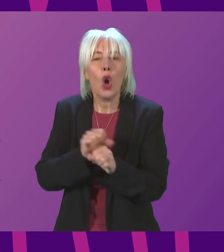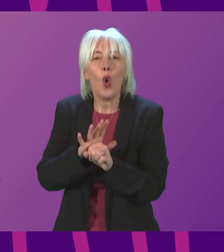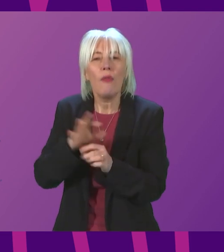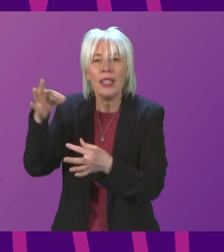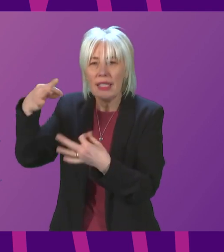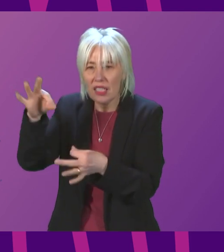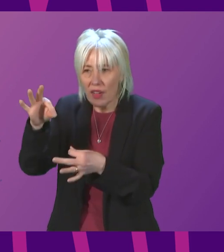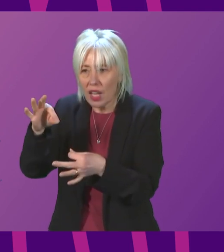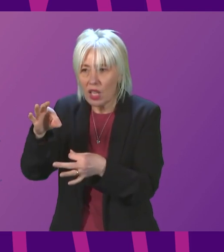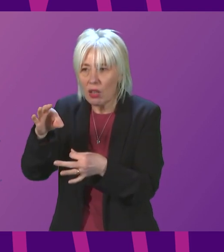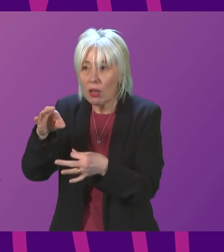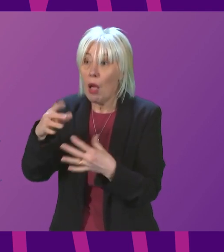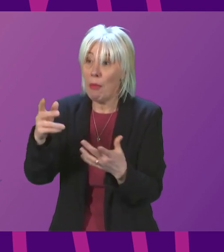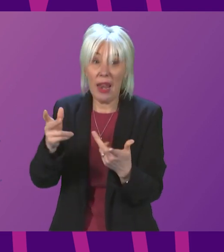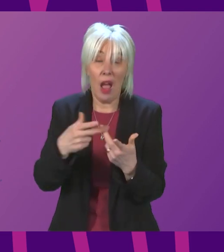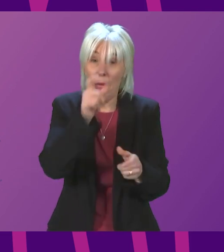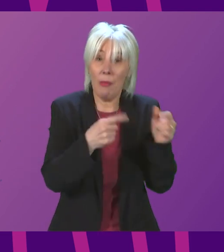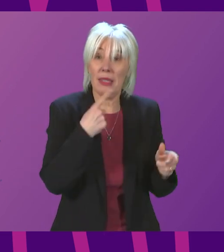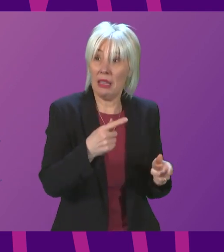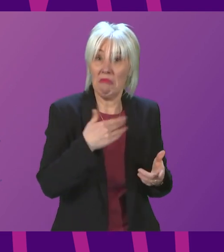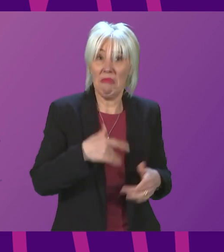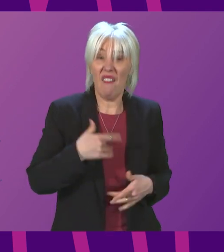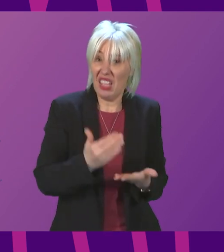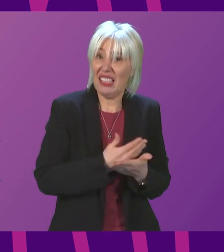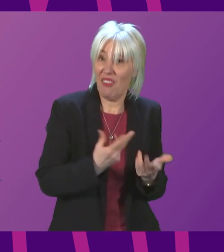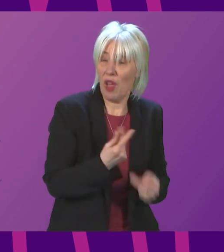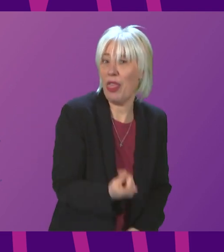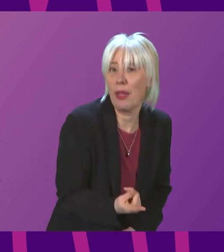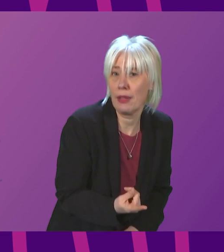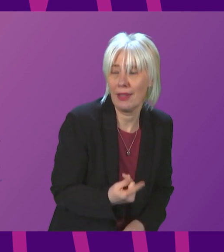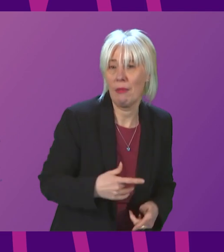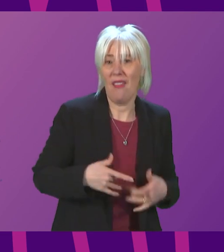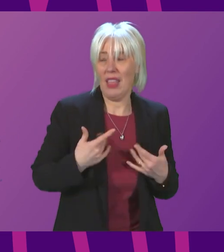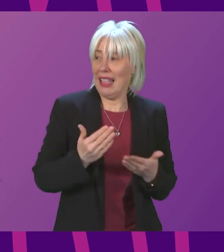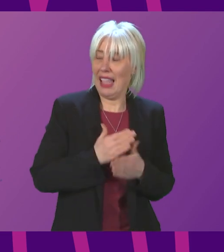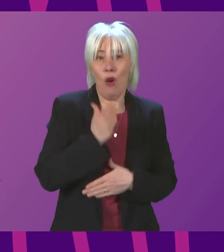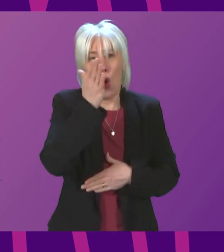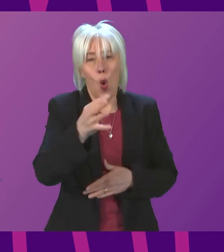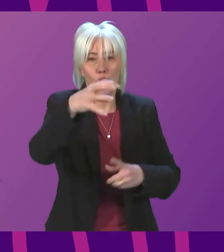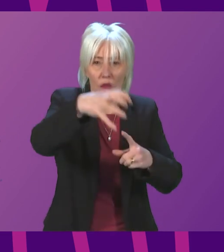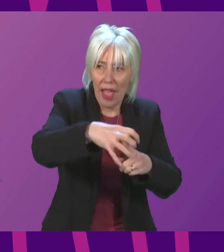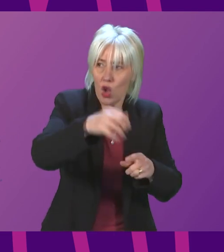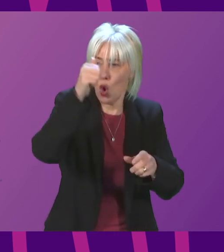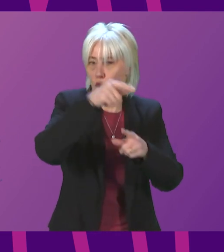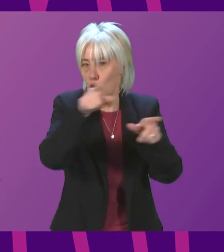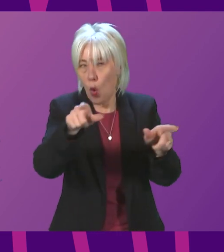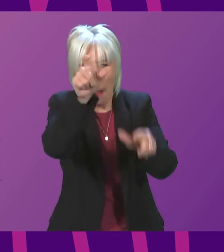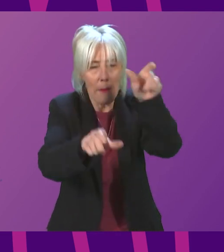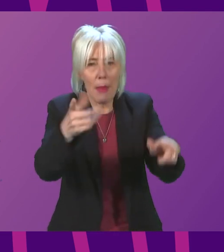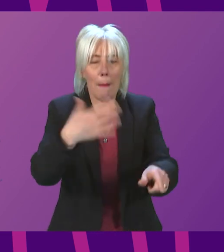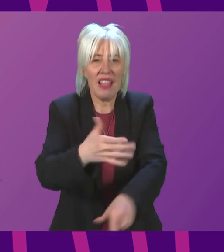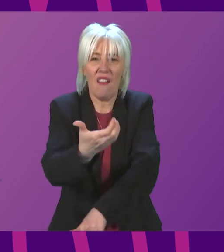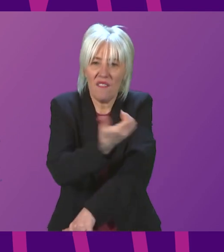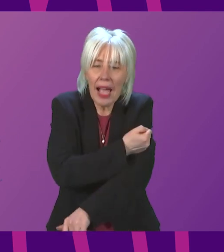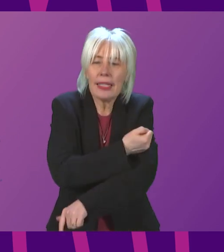other person who has said that it makes them feel safer in going to places to know that people there are vaccinated or